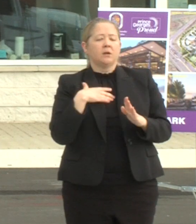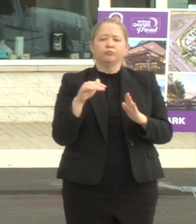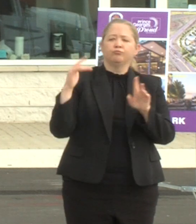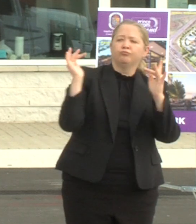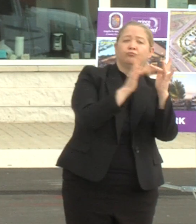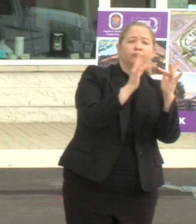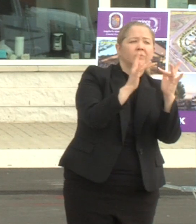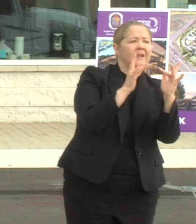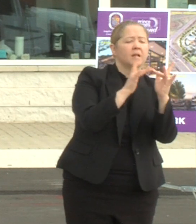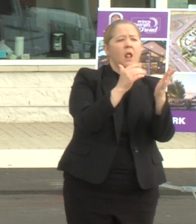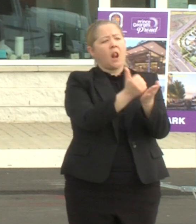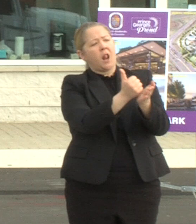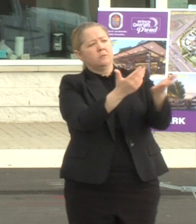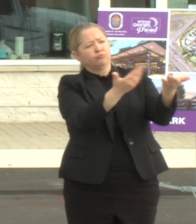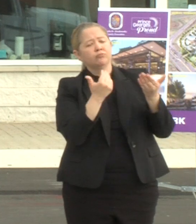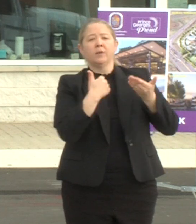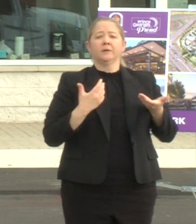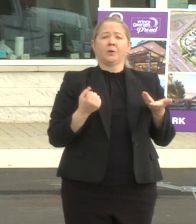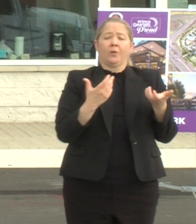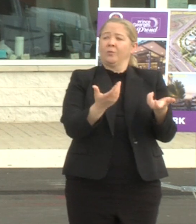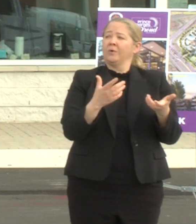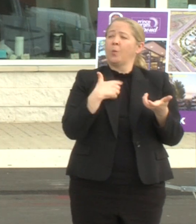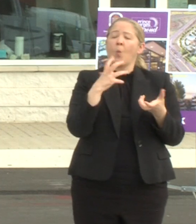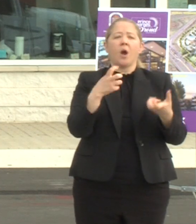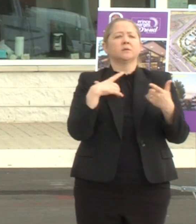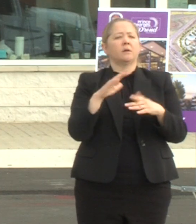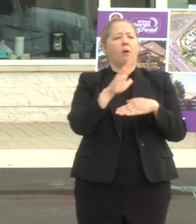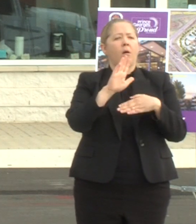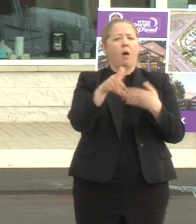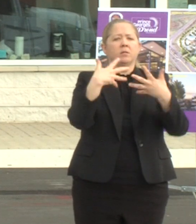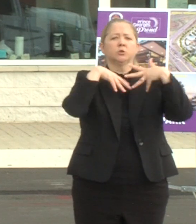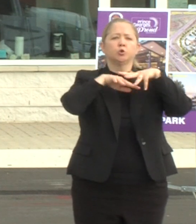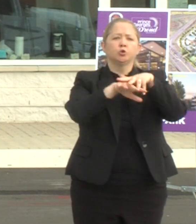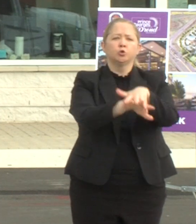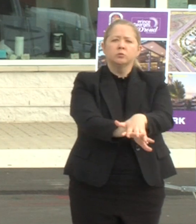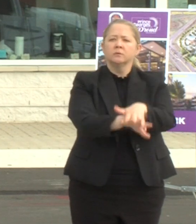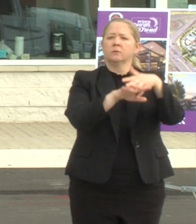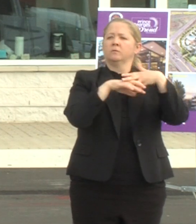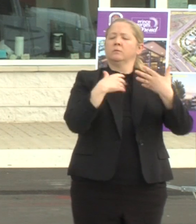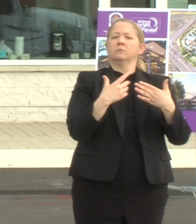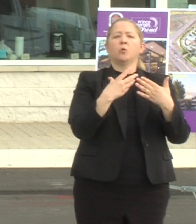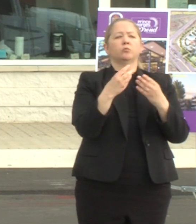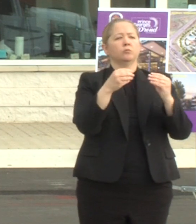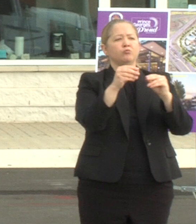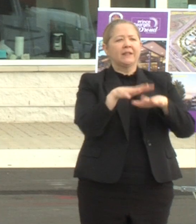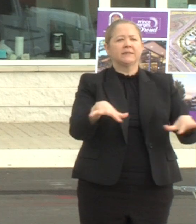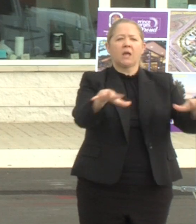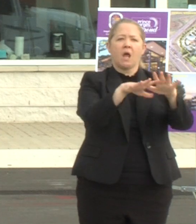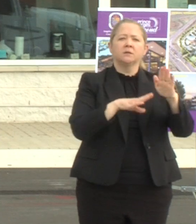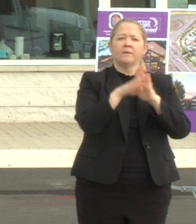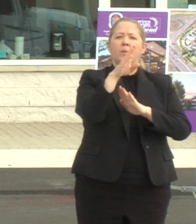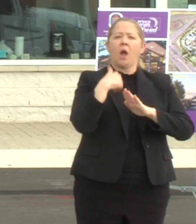county and what we did i wanted to be a catalyst for inclusive real estate development i own some property in one central